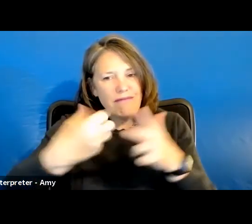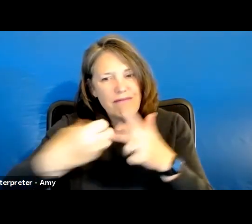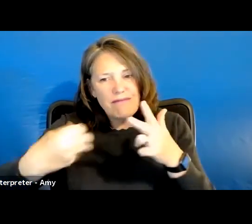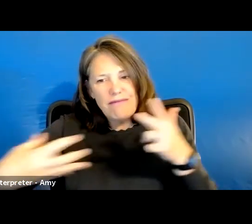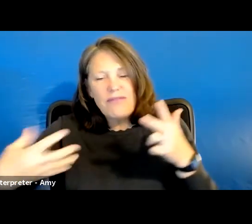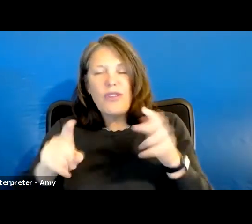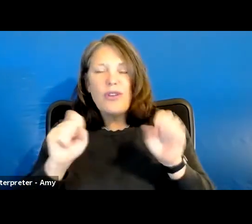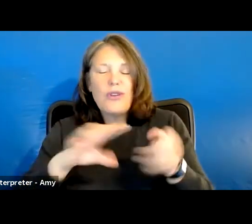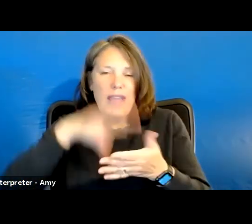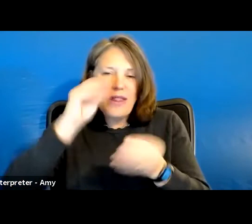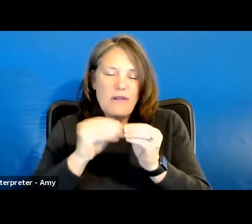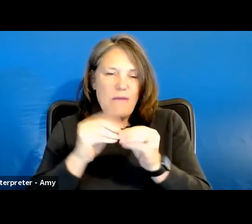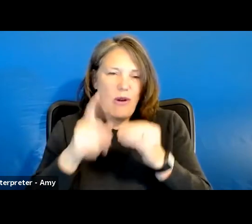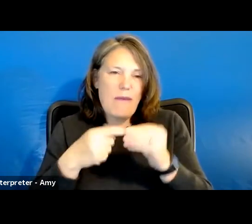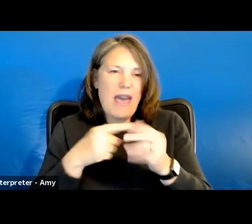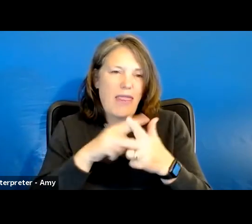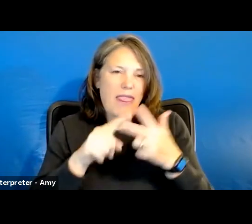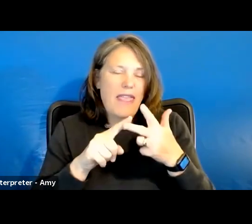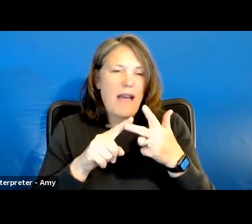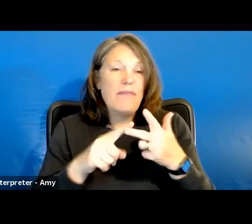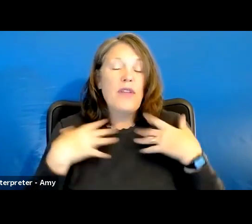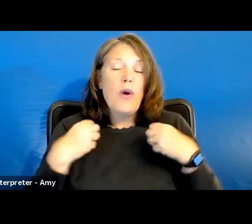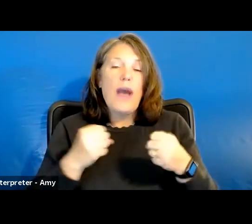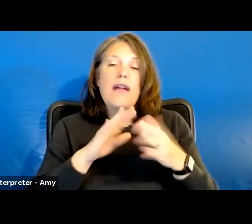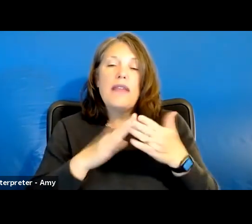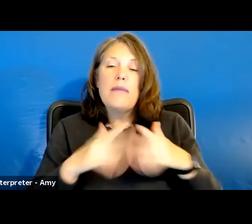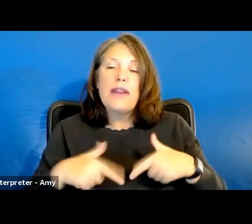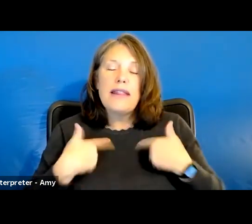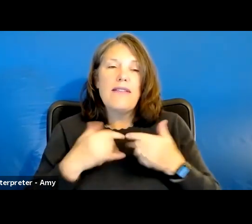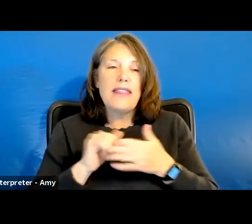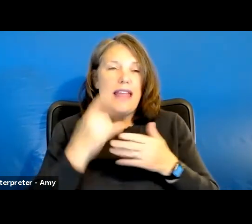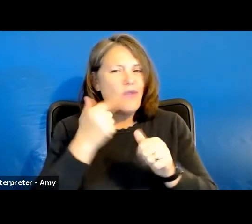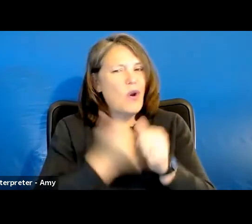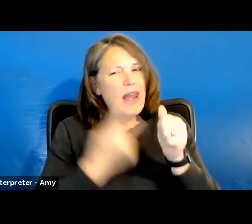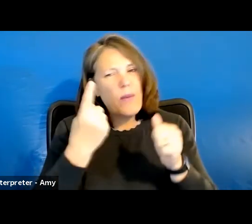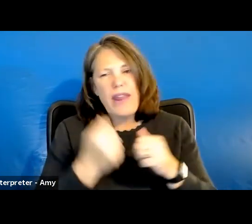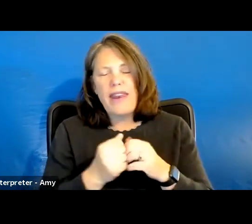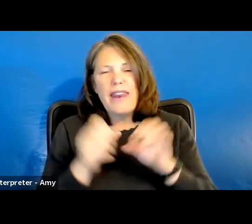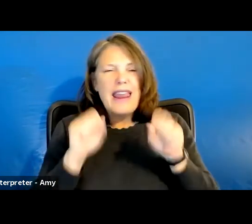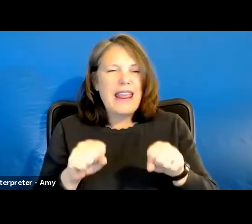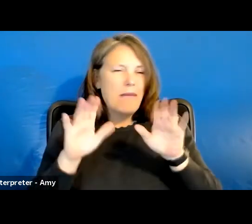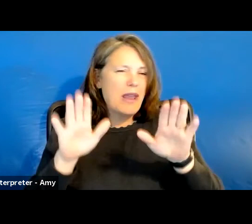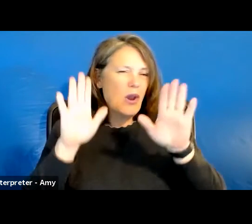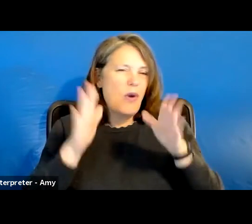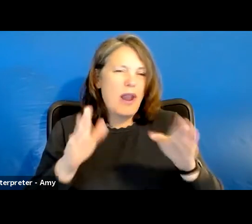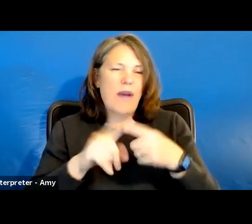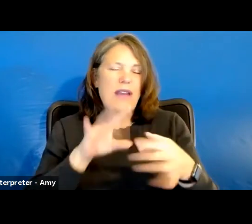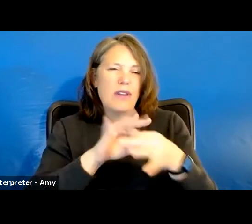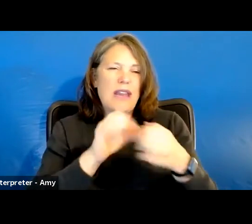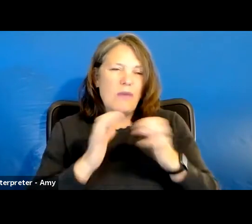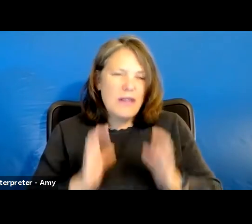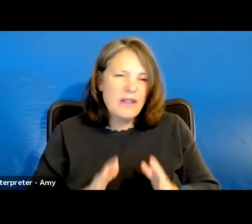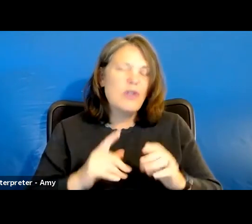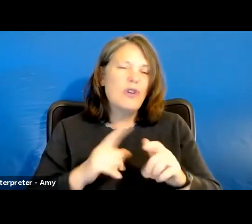little bit more about them. So Healthy Community Living is for anyone, and it can be a great way to connect with consumers,